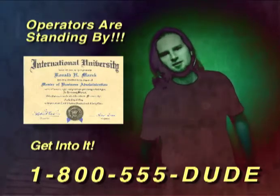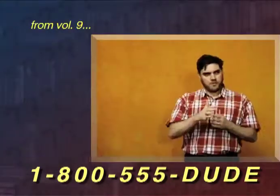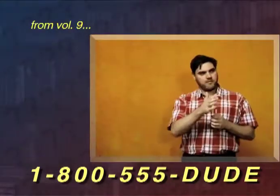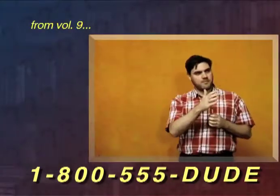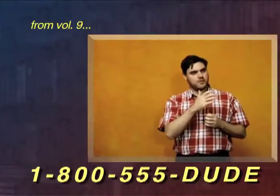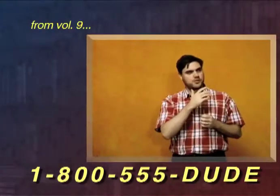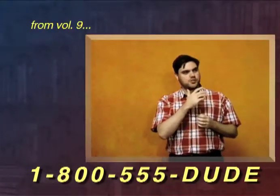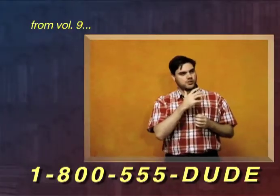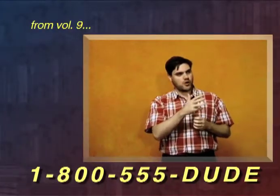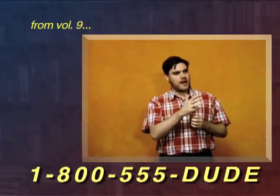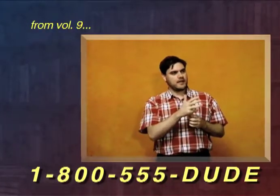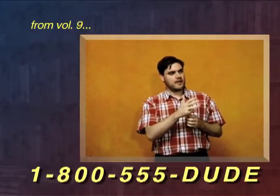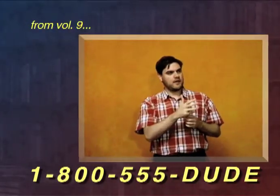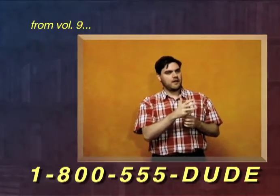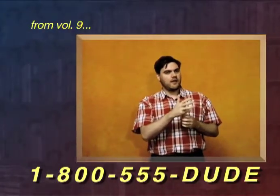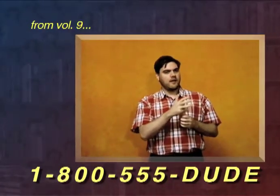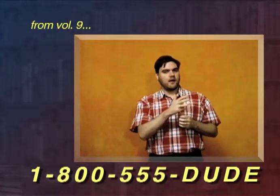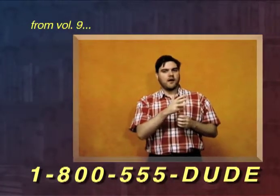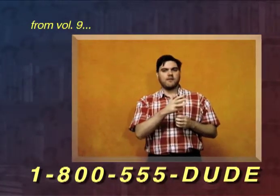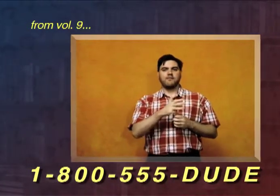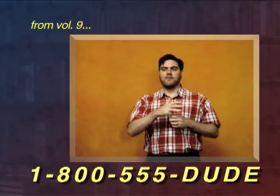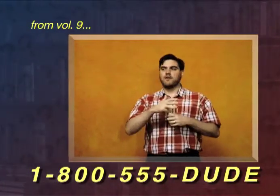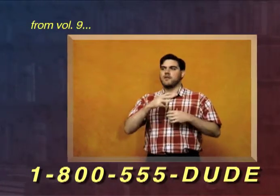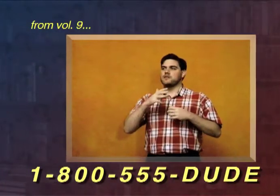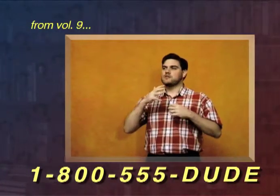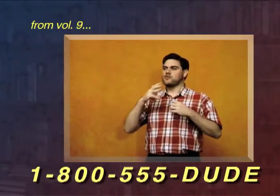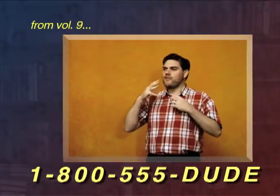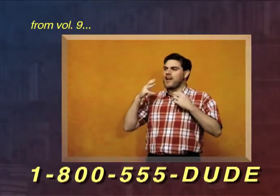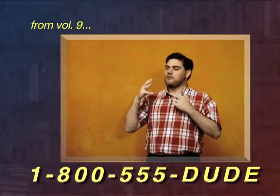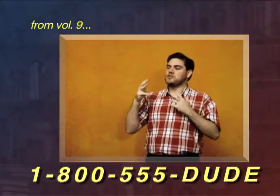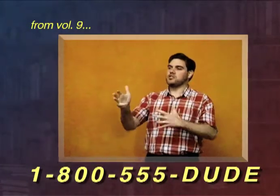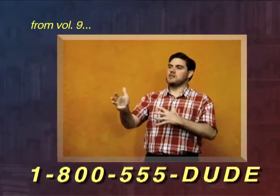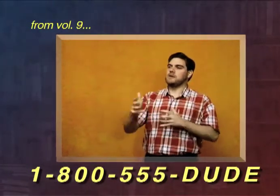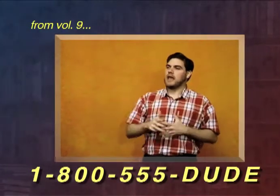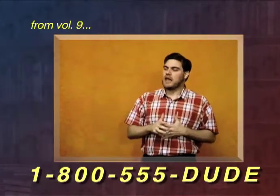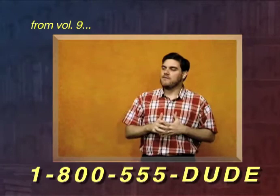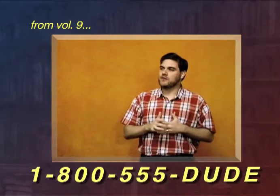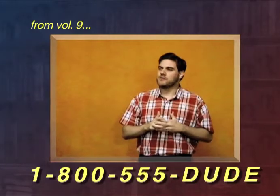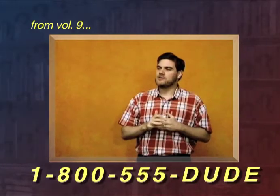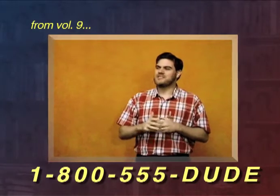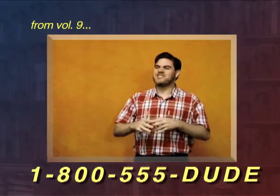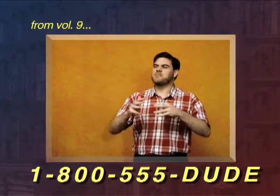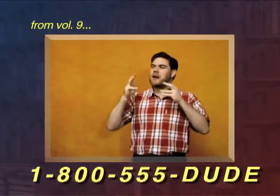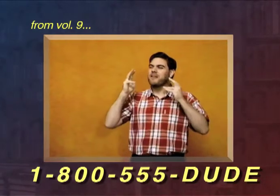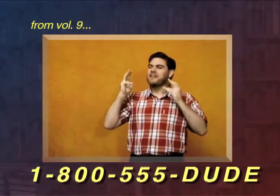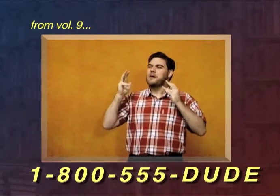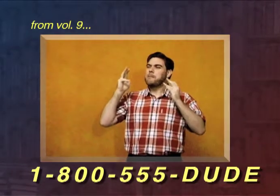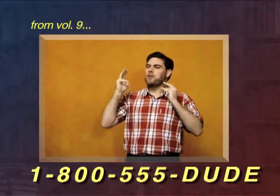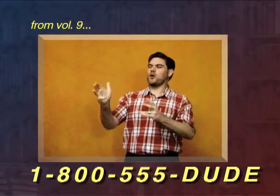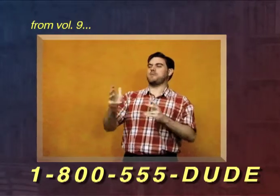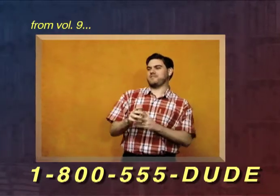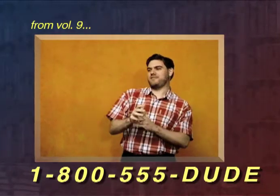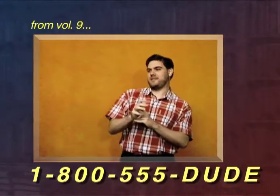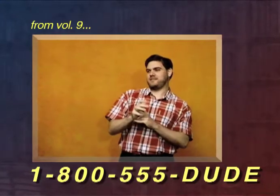One of the most striking of survival machine behaviors is its apparent purposiveness.